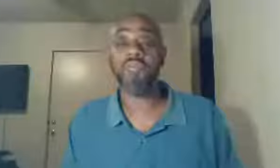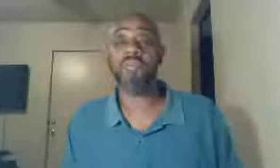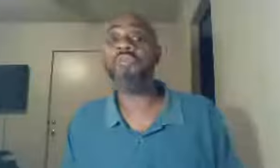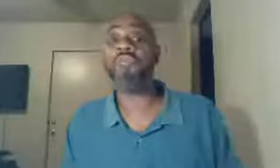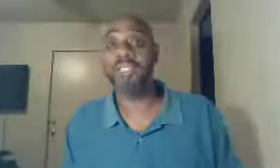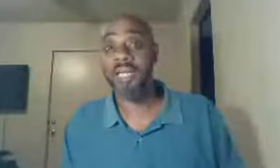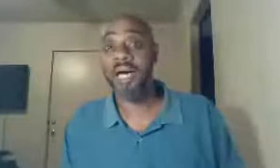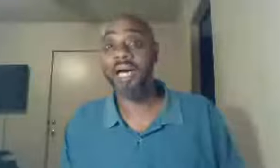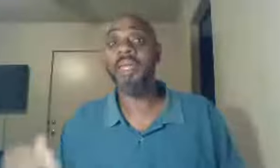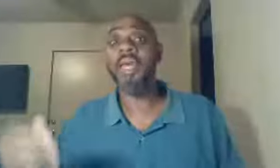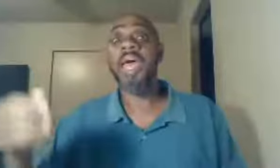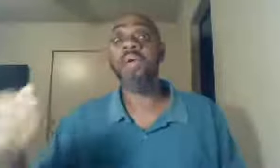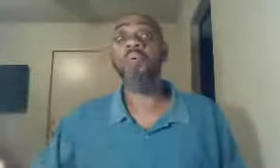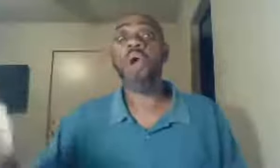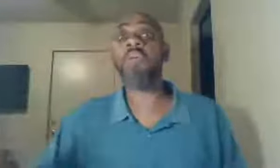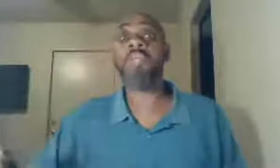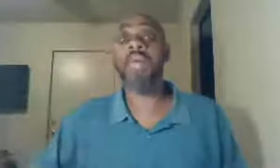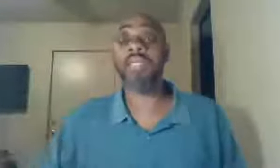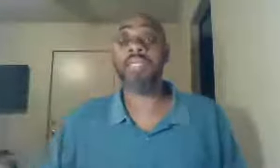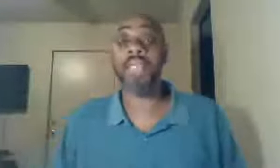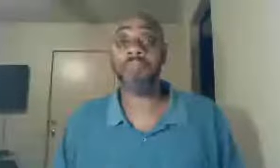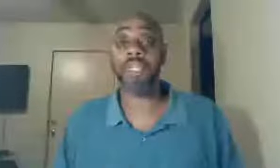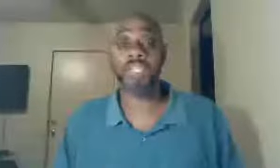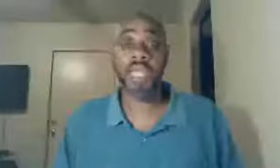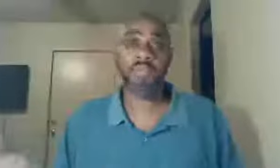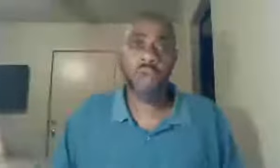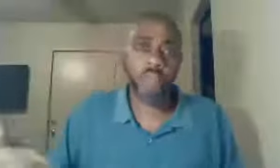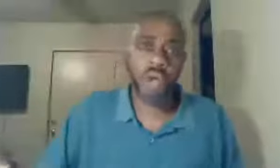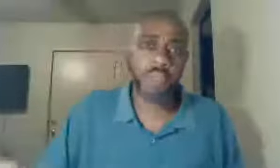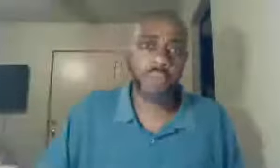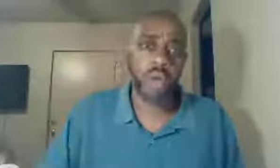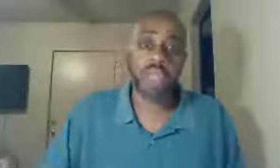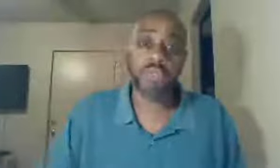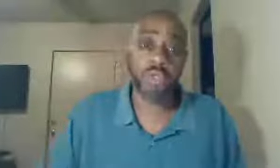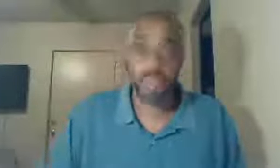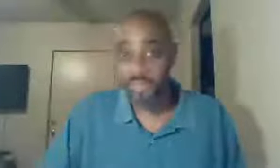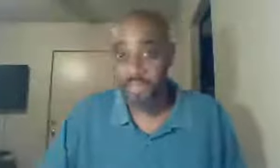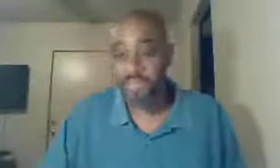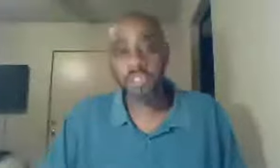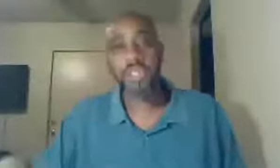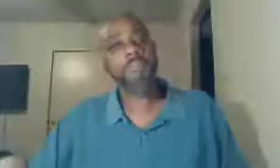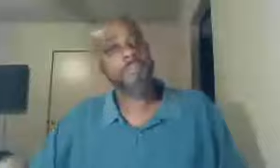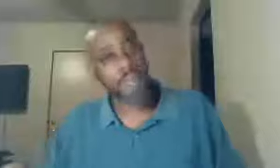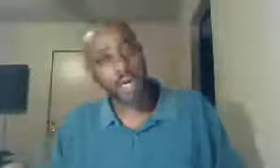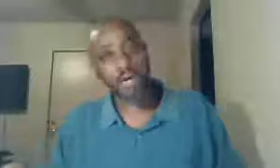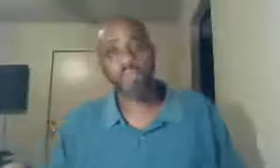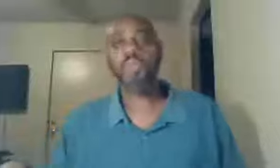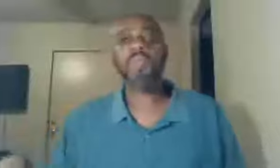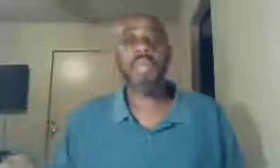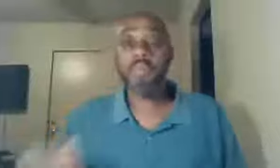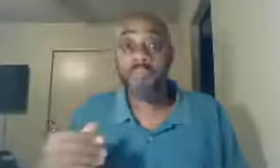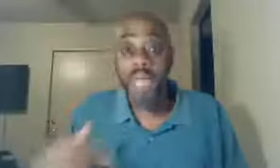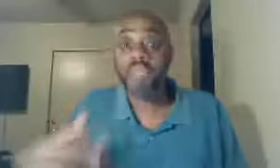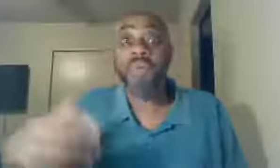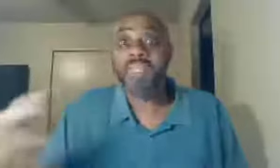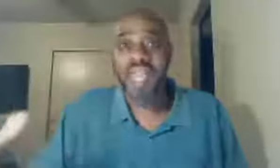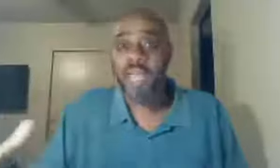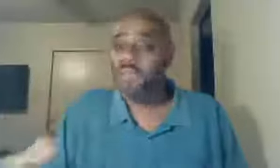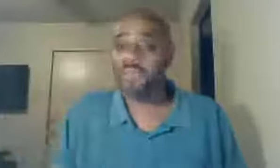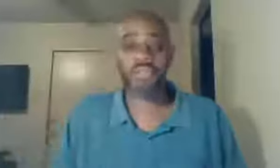approved, under God, a workman, that needed not be ashamed, a workman, working for who, the people, no, they may pay you a salary, but